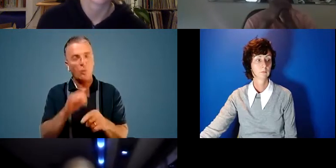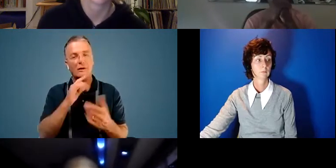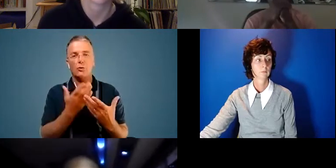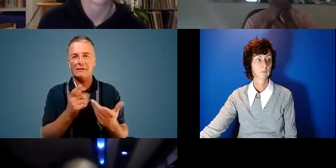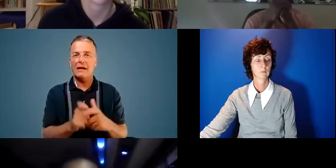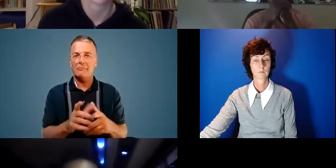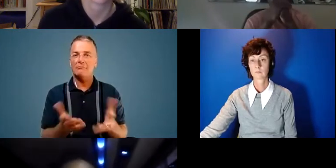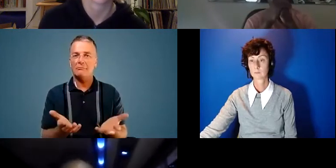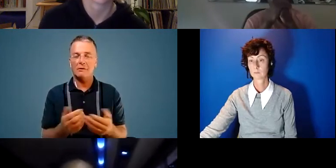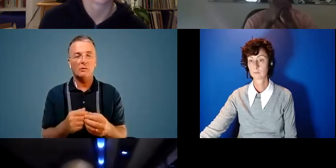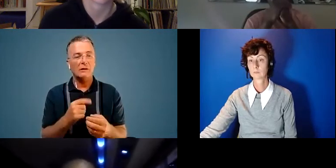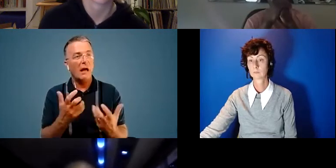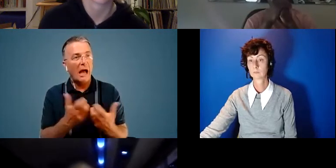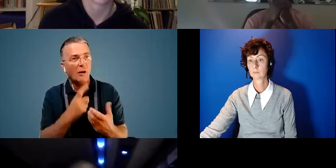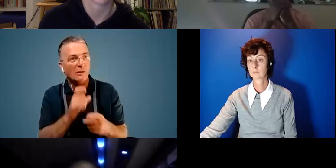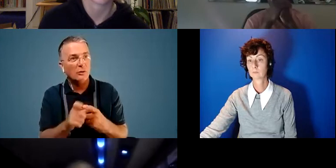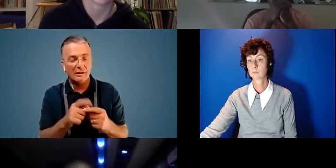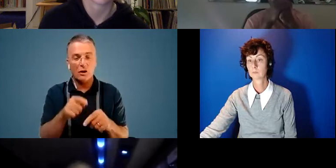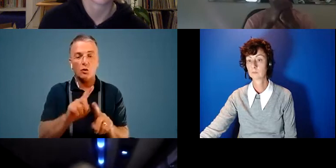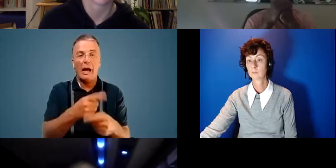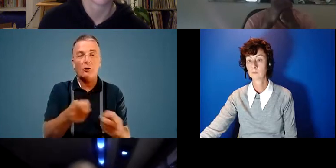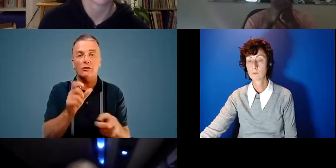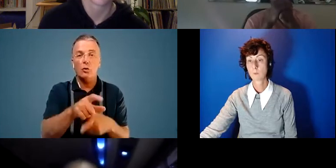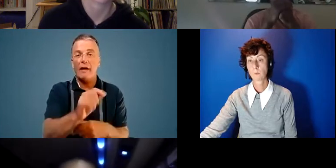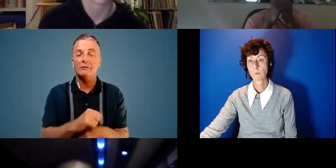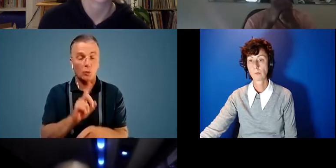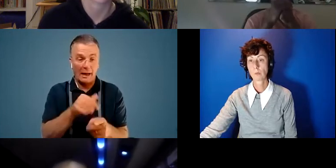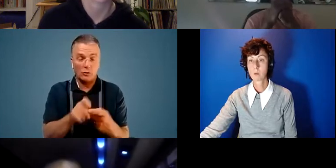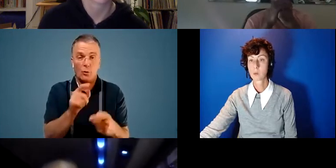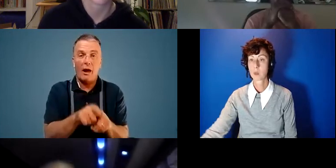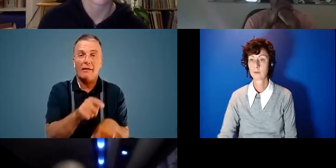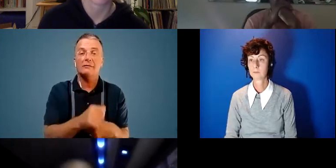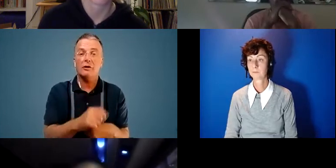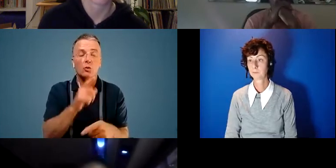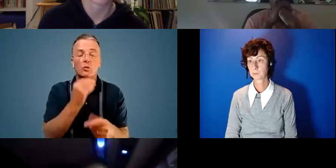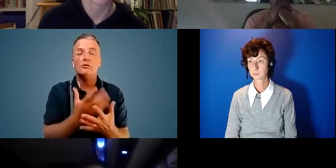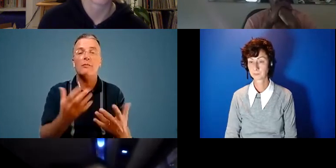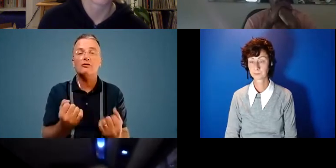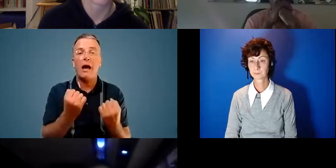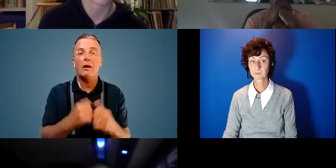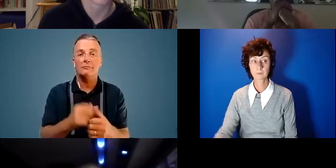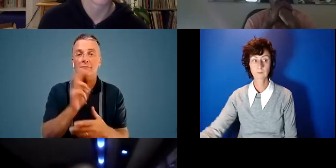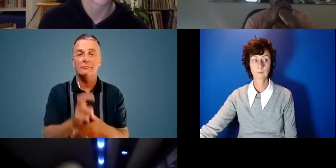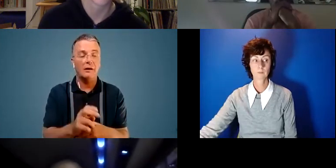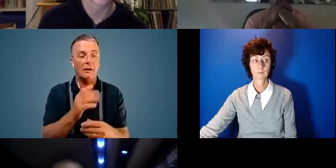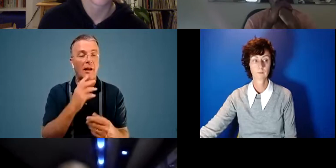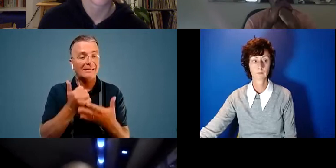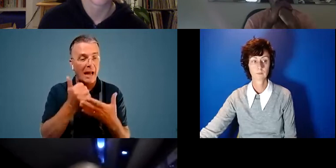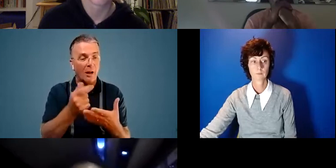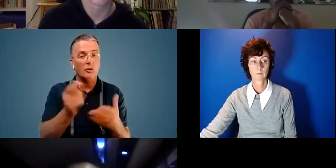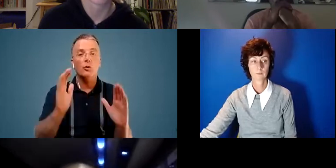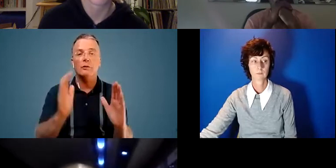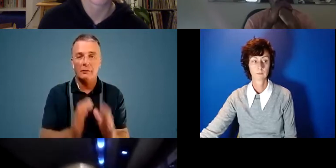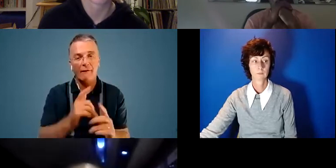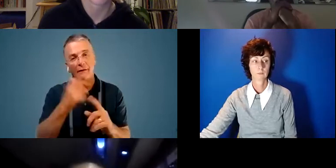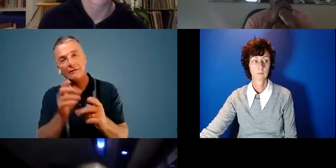you know how can we do this and we're going to you can't you can't do it like that that you're using too much power you know let's help you find